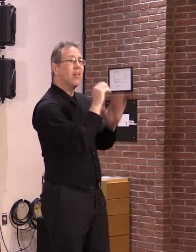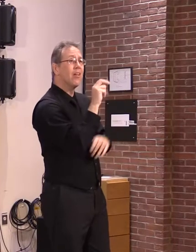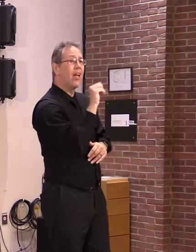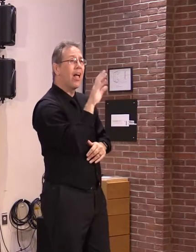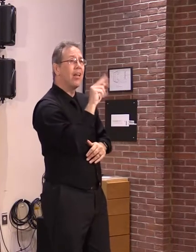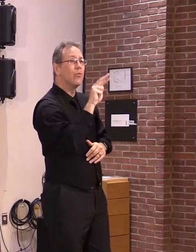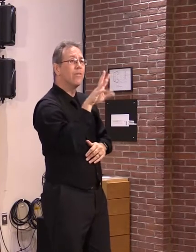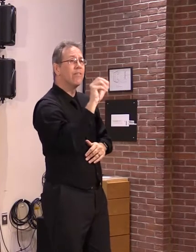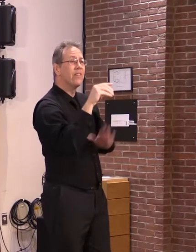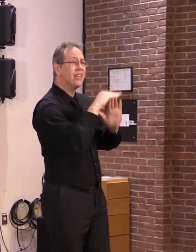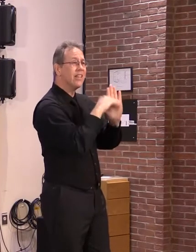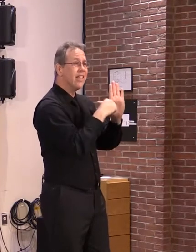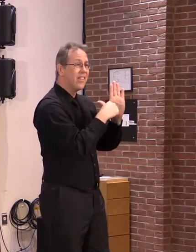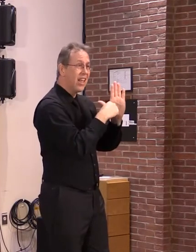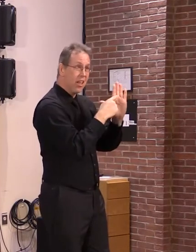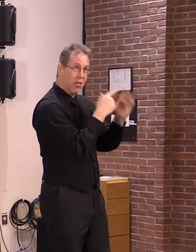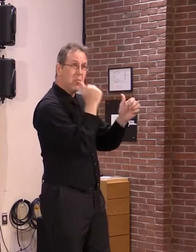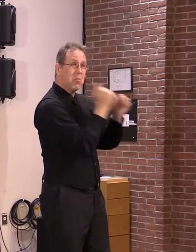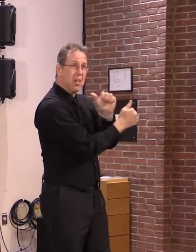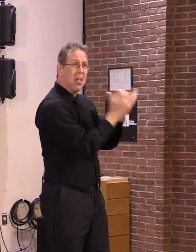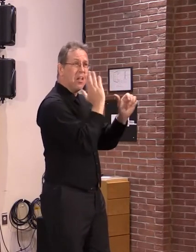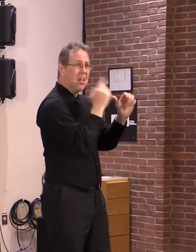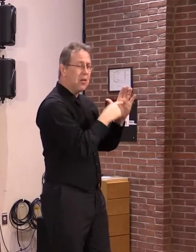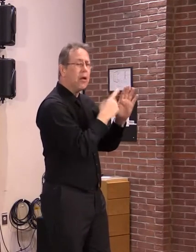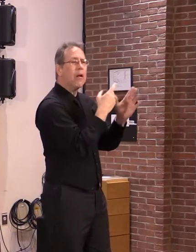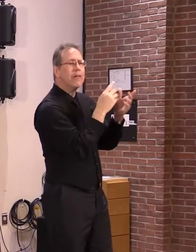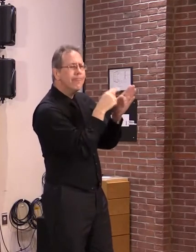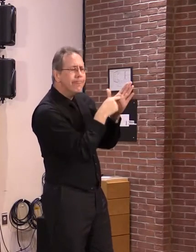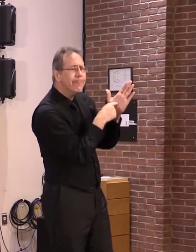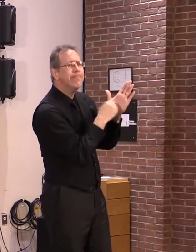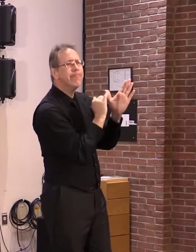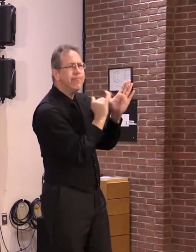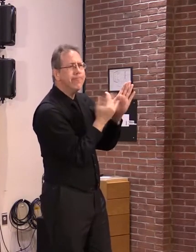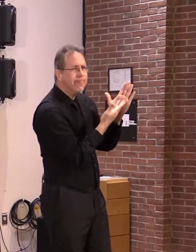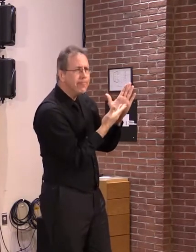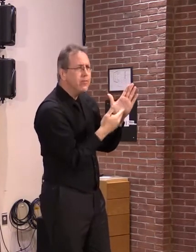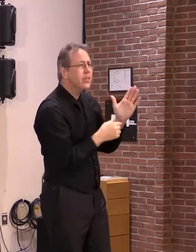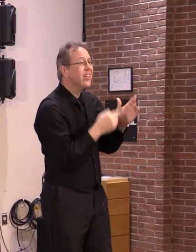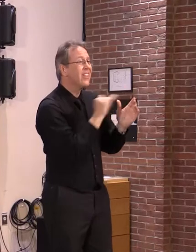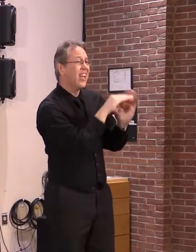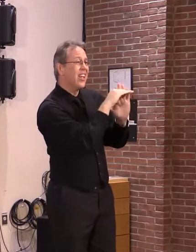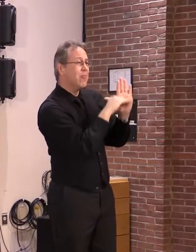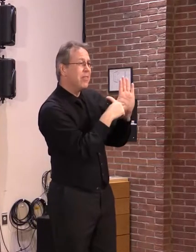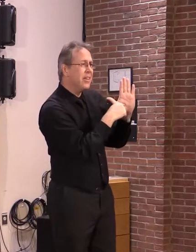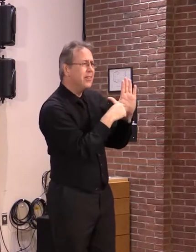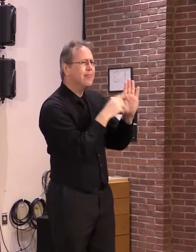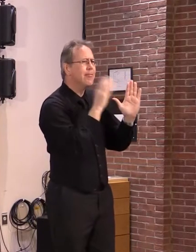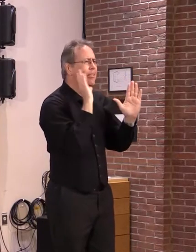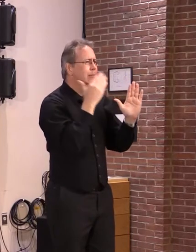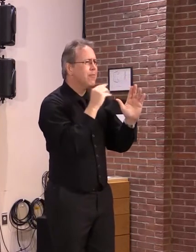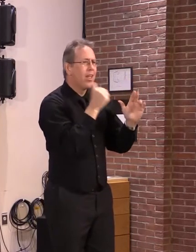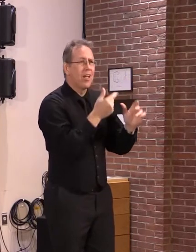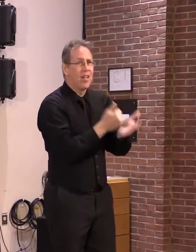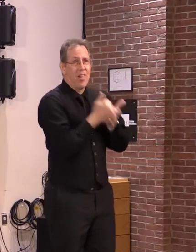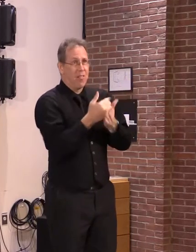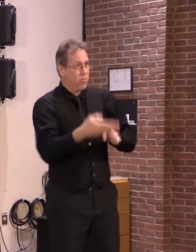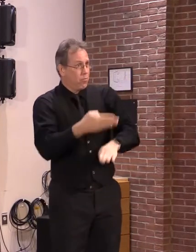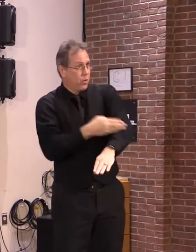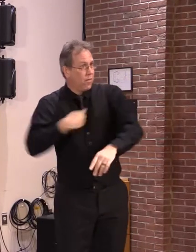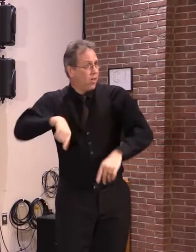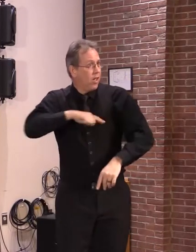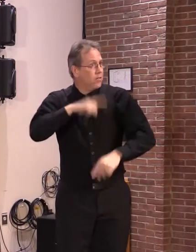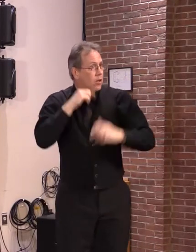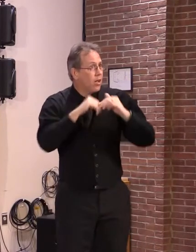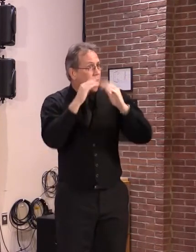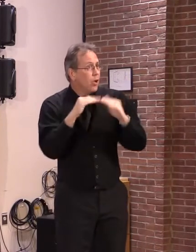of passing through the Senate, not only would not improve the situation and create